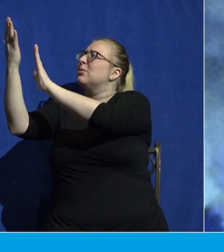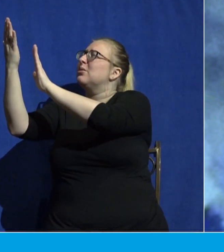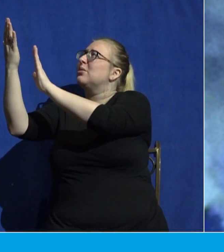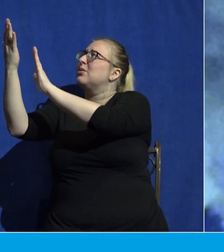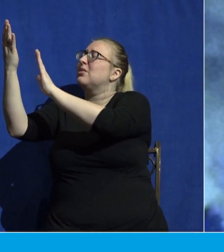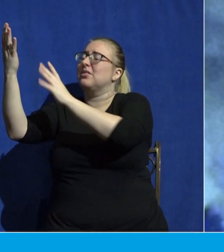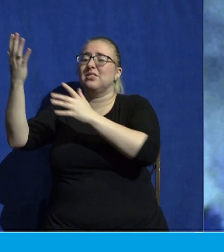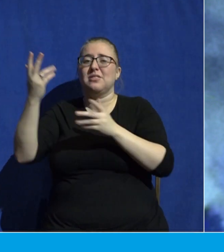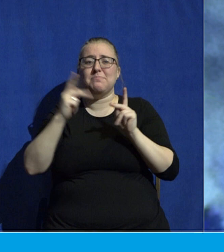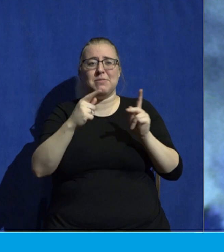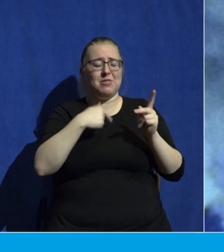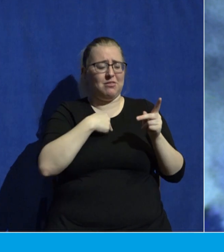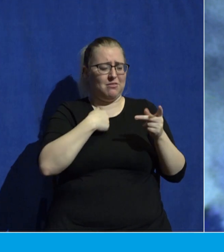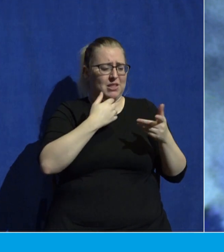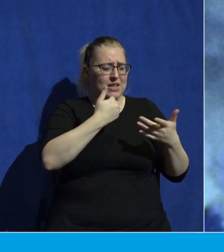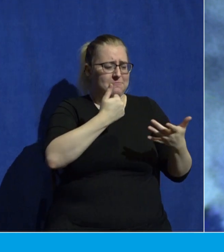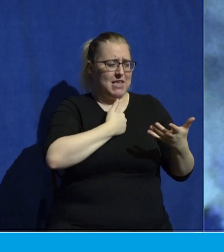to give but I look to you, Jesus.